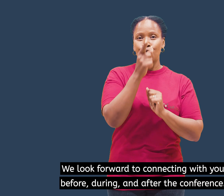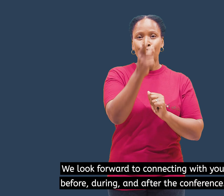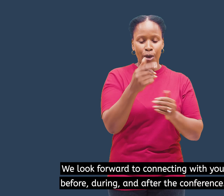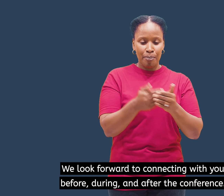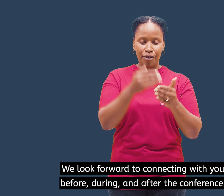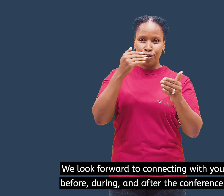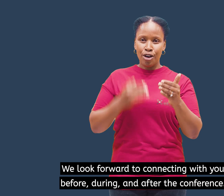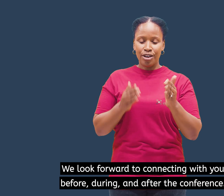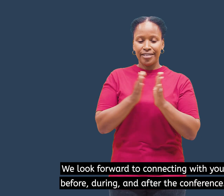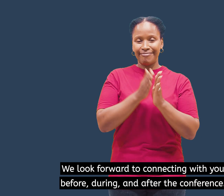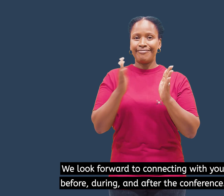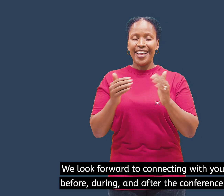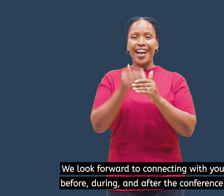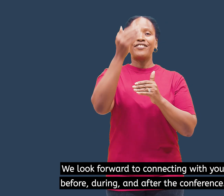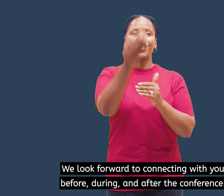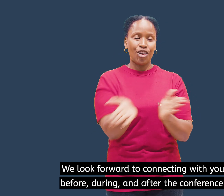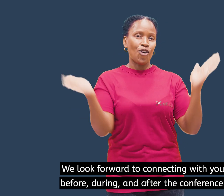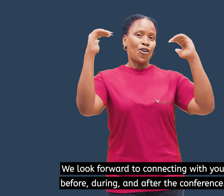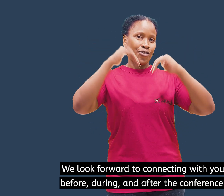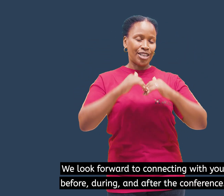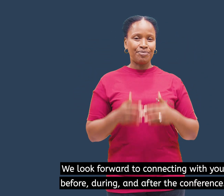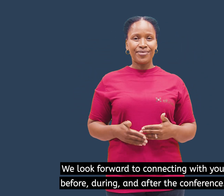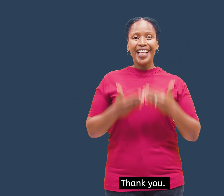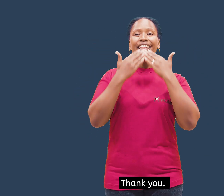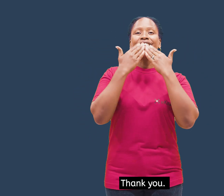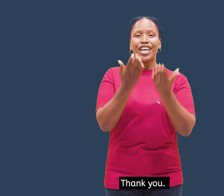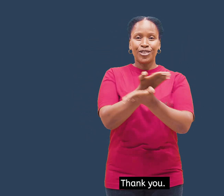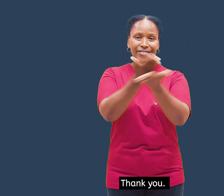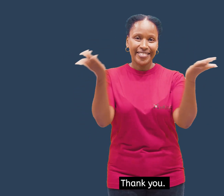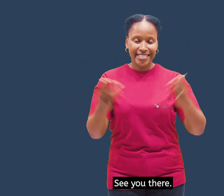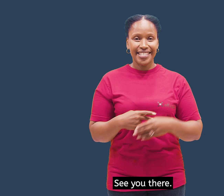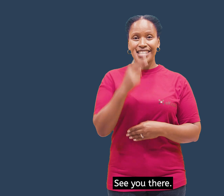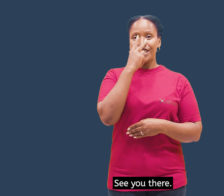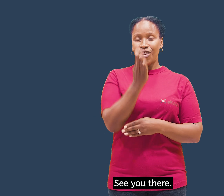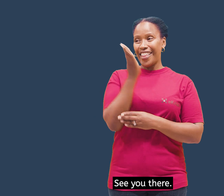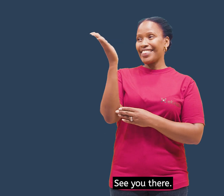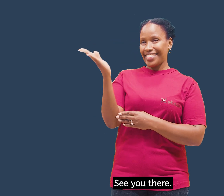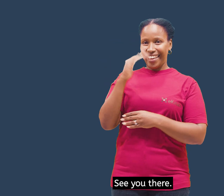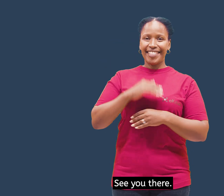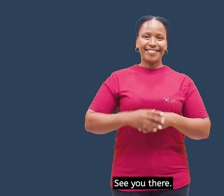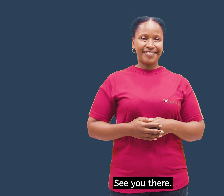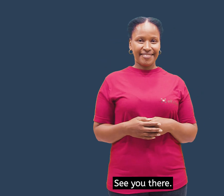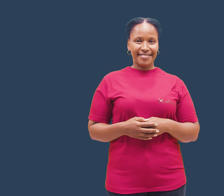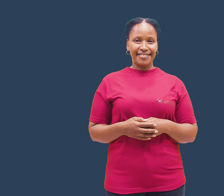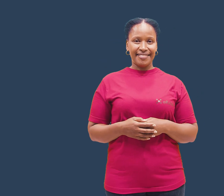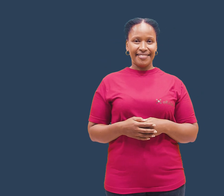you before, during and after the conference. Thank you. See you there. will. Hope the shows and